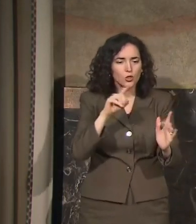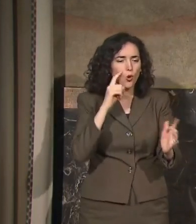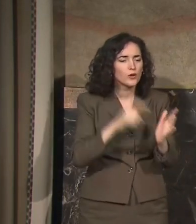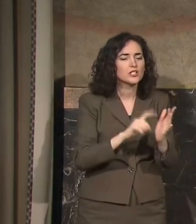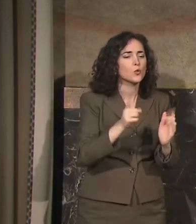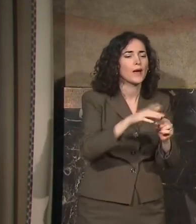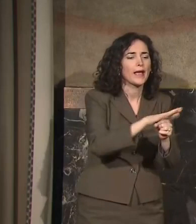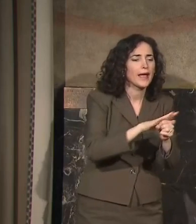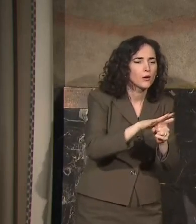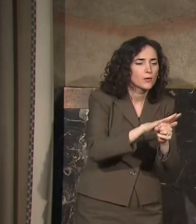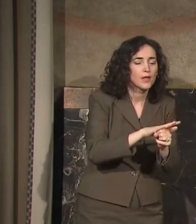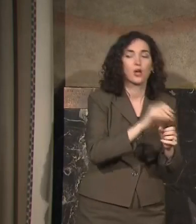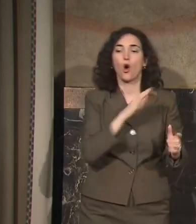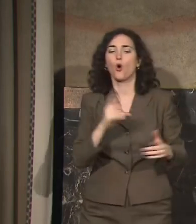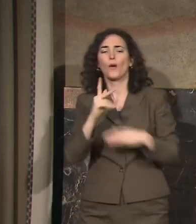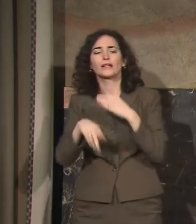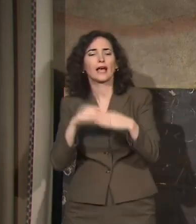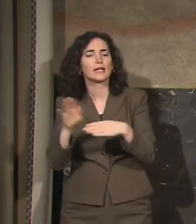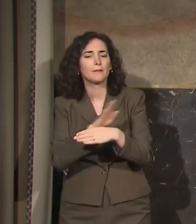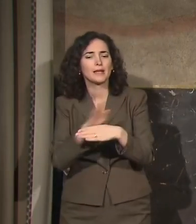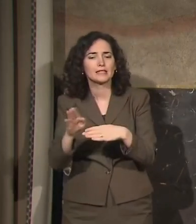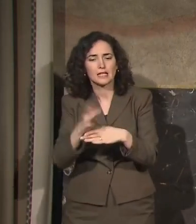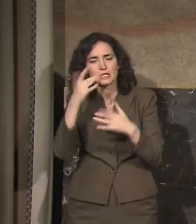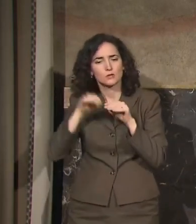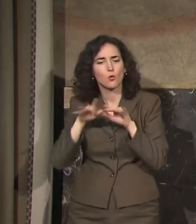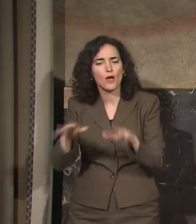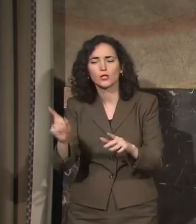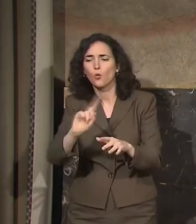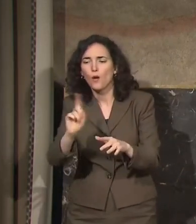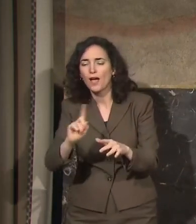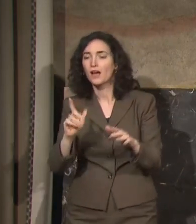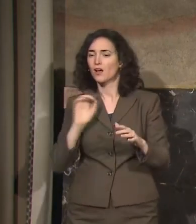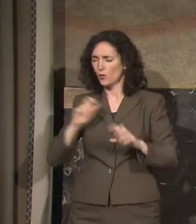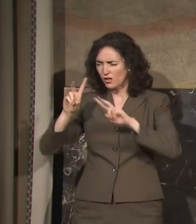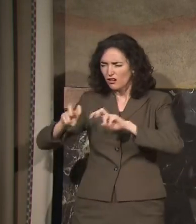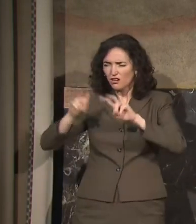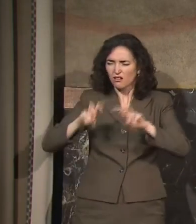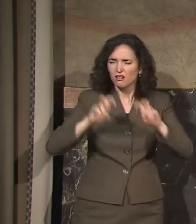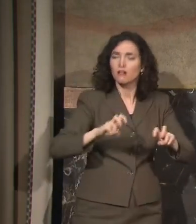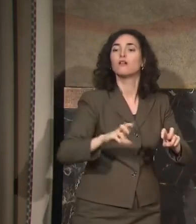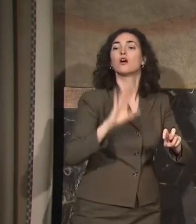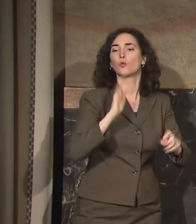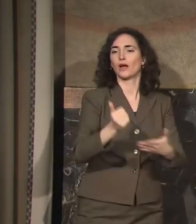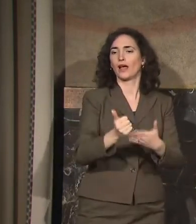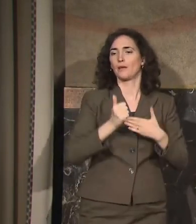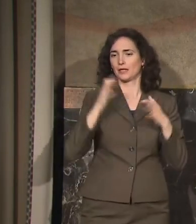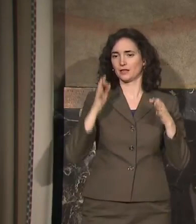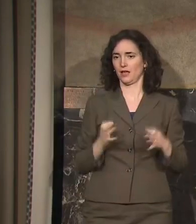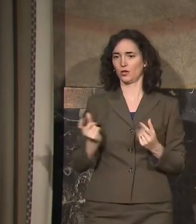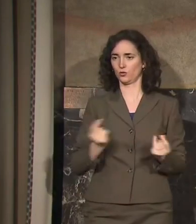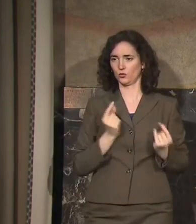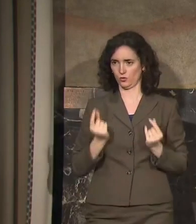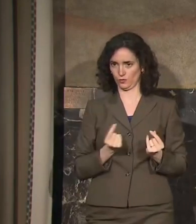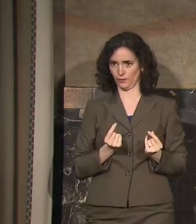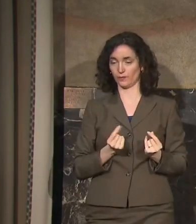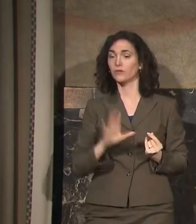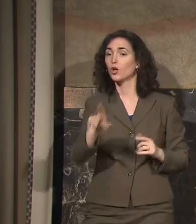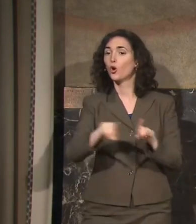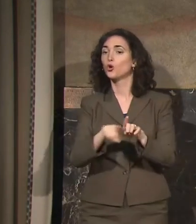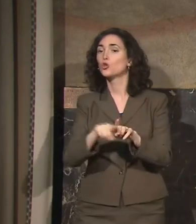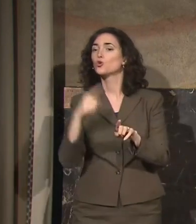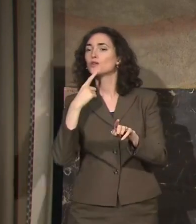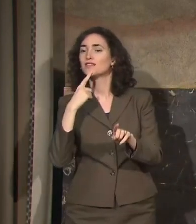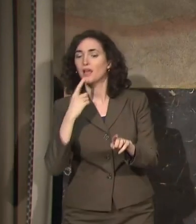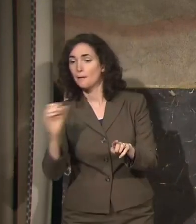specific types of establishments within that geographic area? All of that will inform what we do. And when you say cases per capita